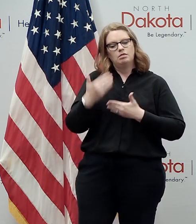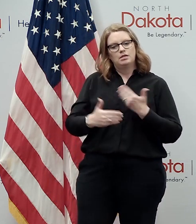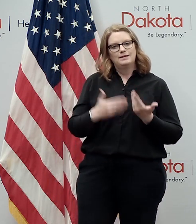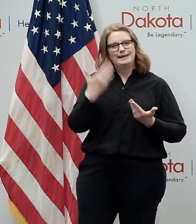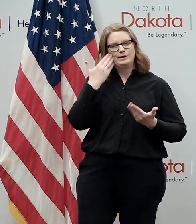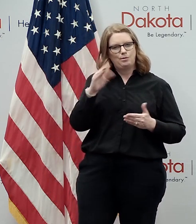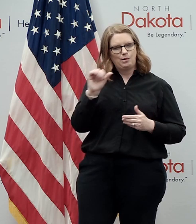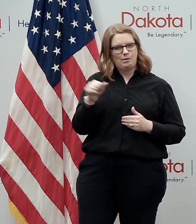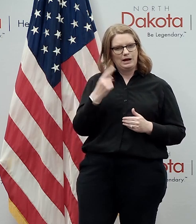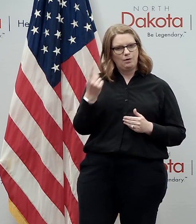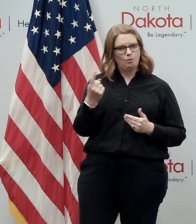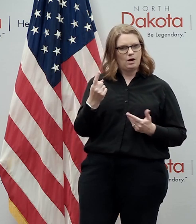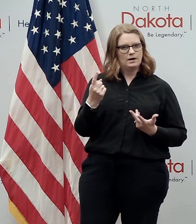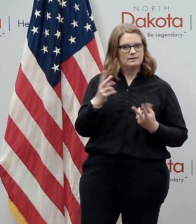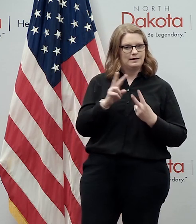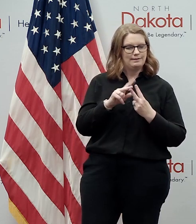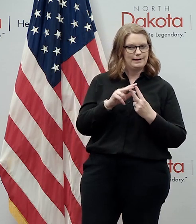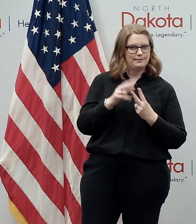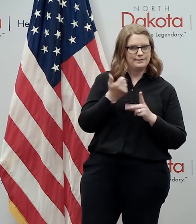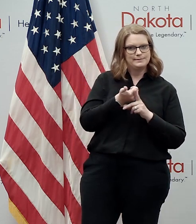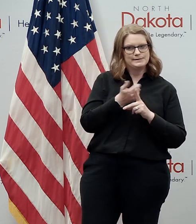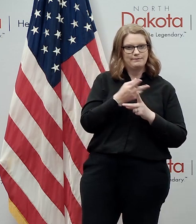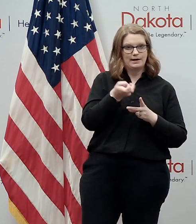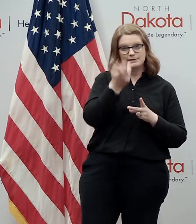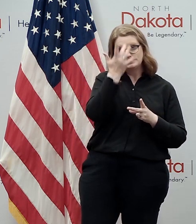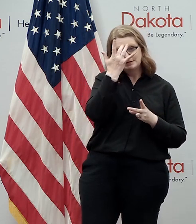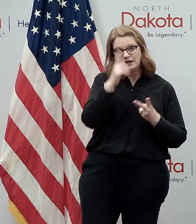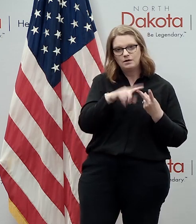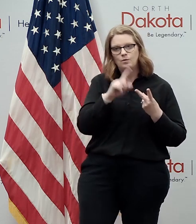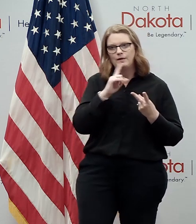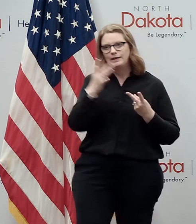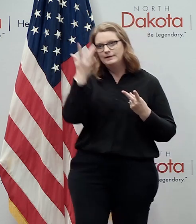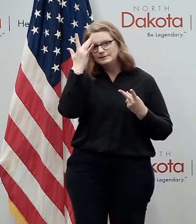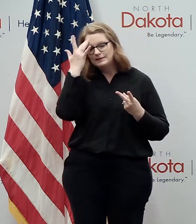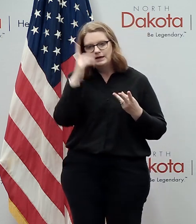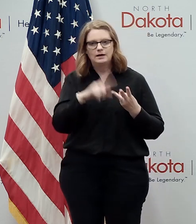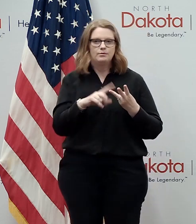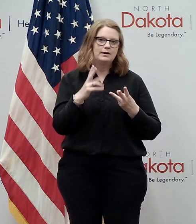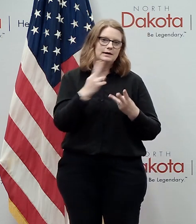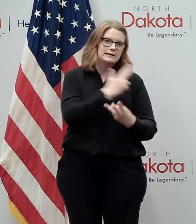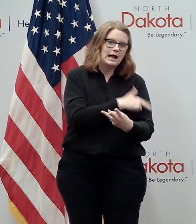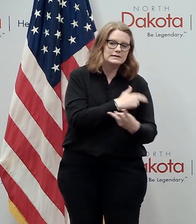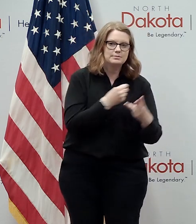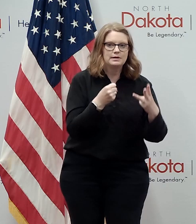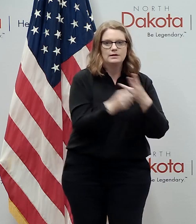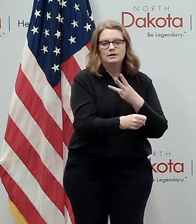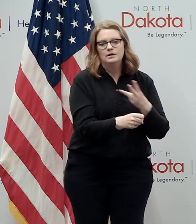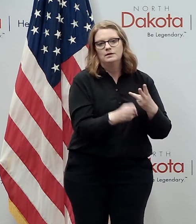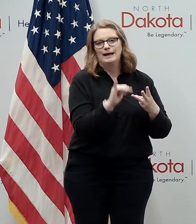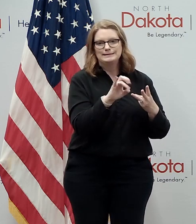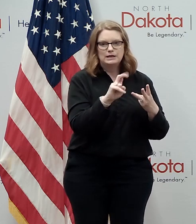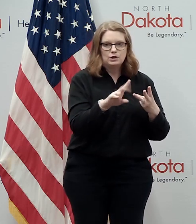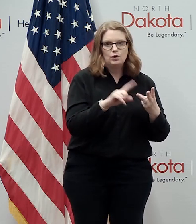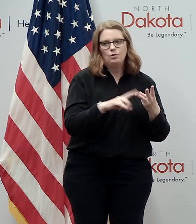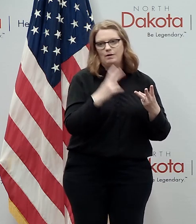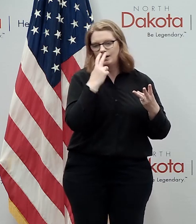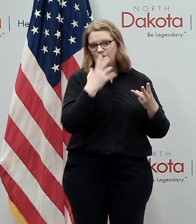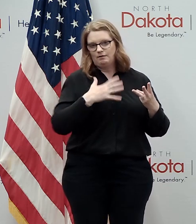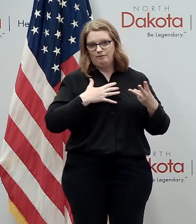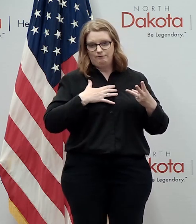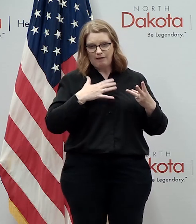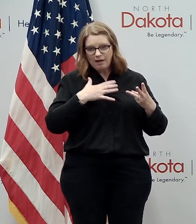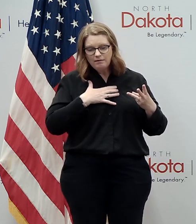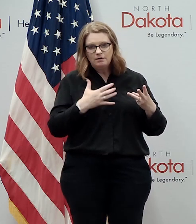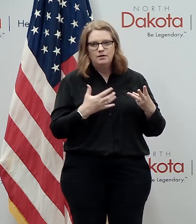anybody that either got sick got very ill was hospitalized was in an icu was on a ventilator maybe they were near death